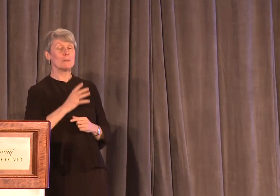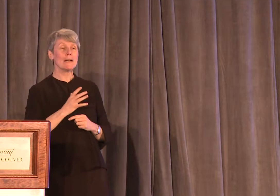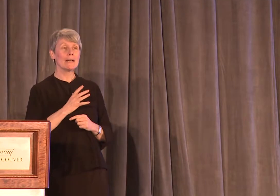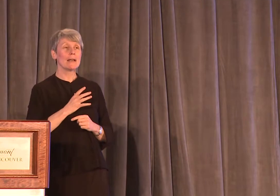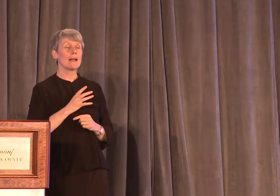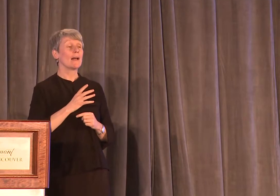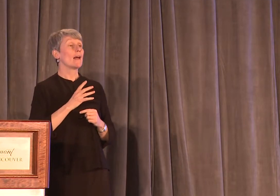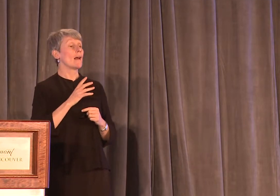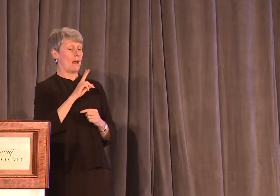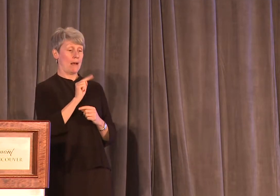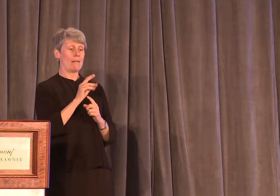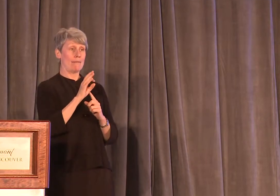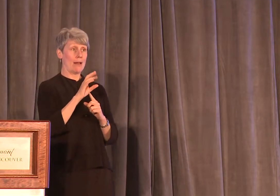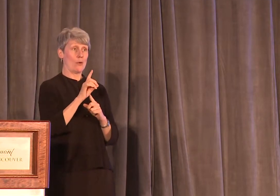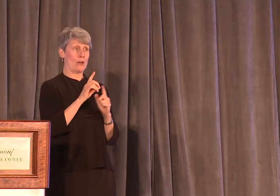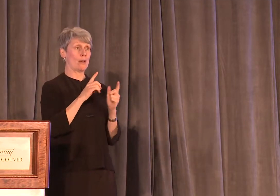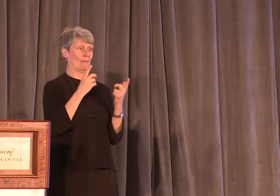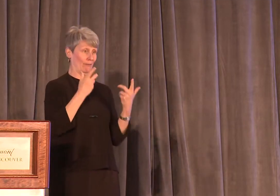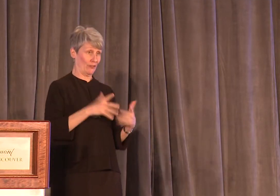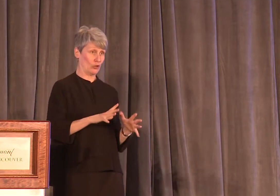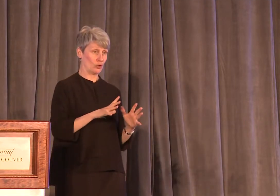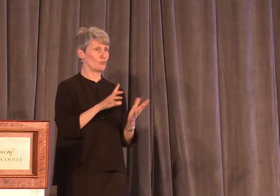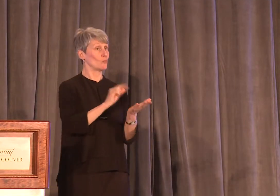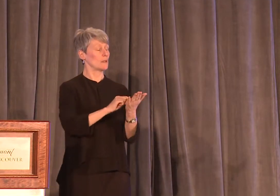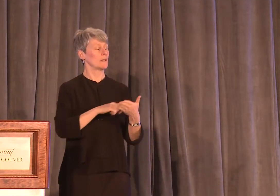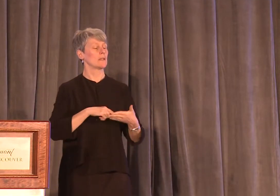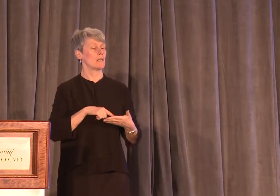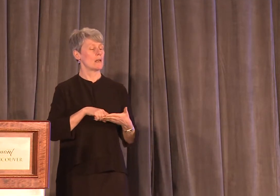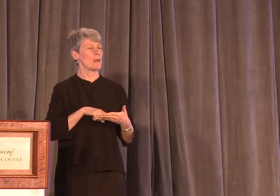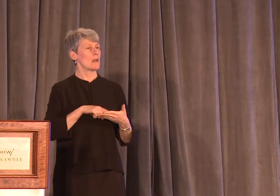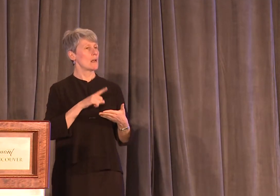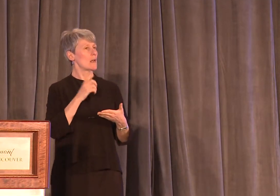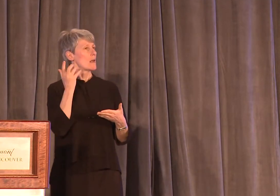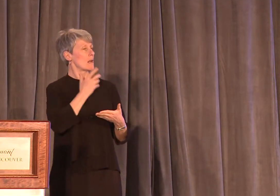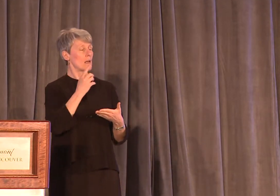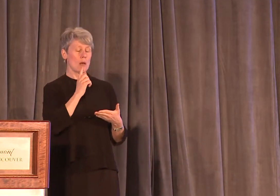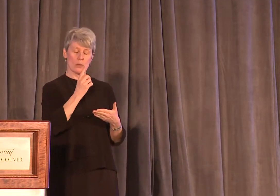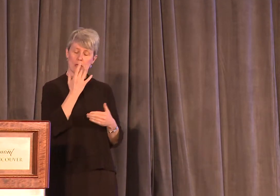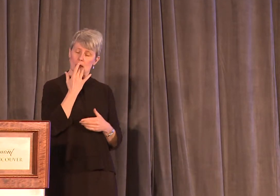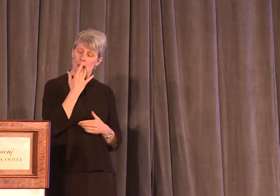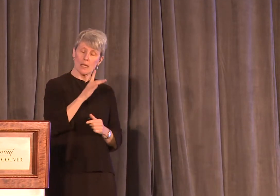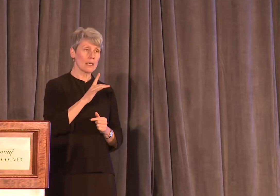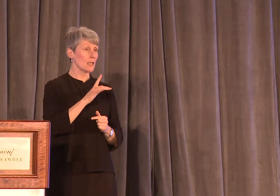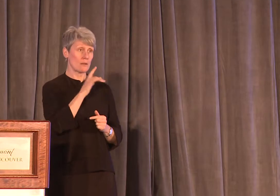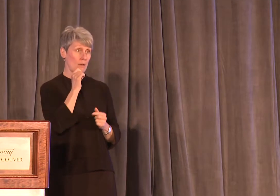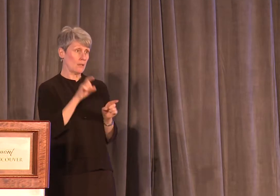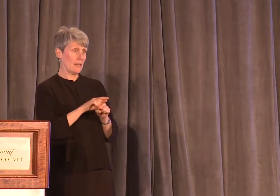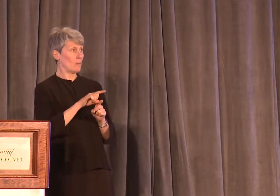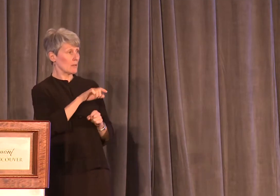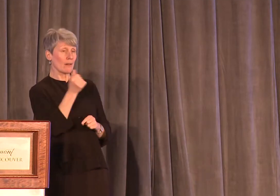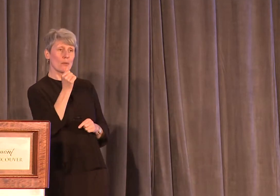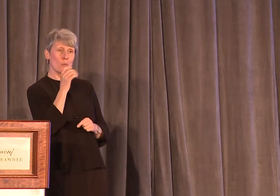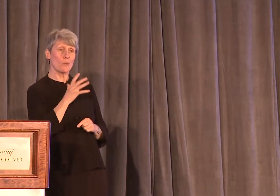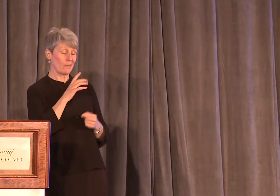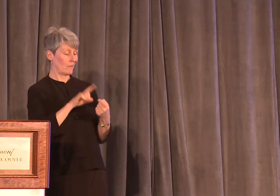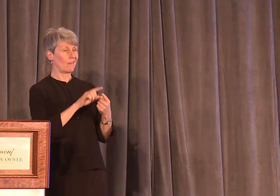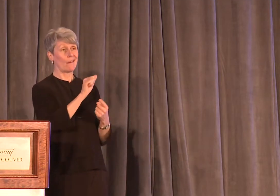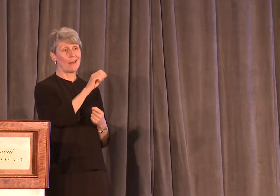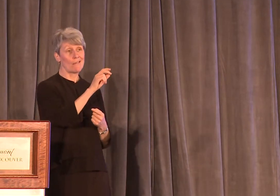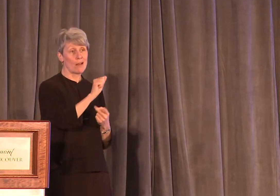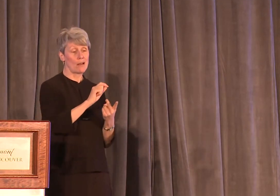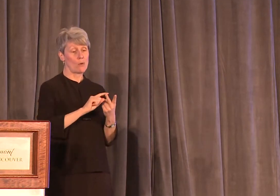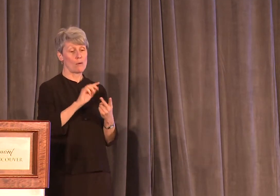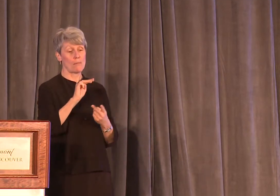wasn't until Unfounded that I realized it was through some sheer luck that I hadn't found myself in the same situation as Ava or Maddie.